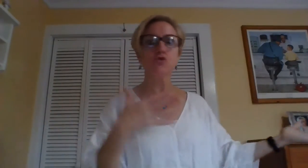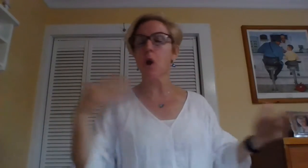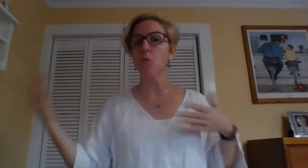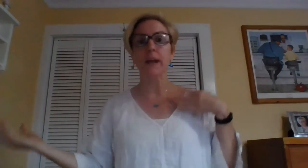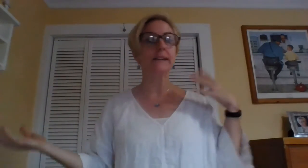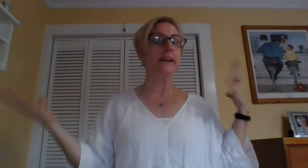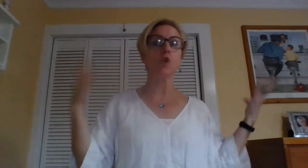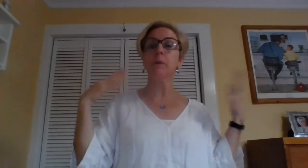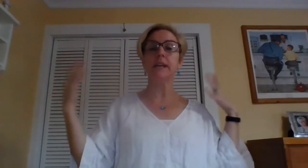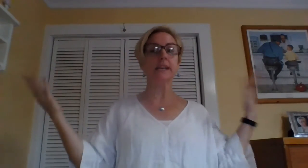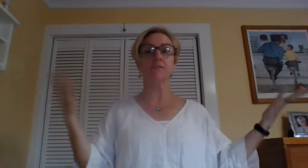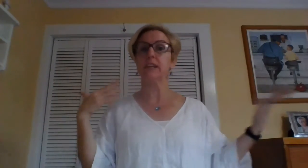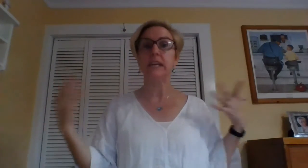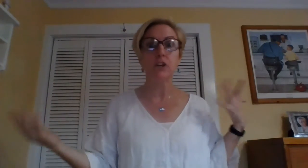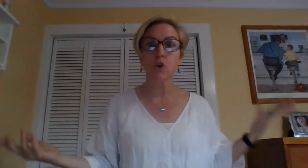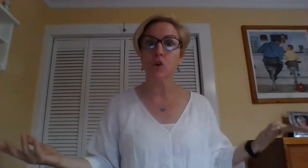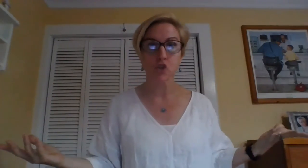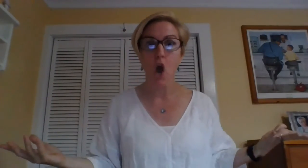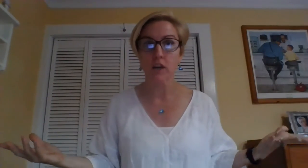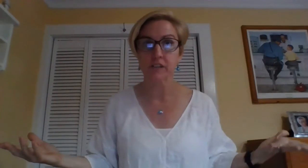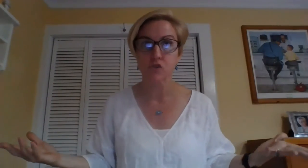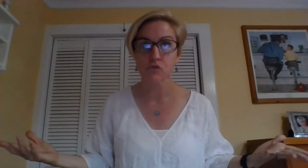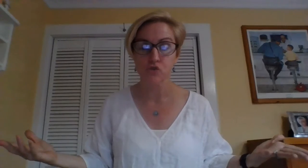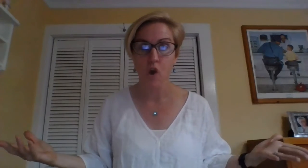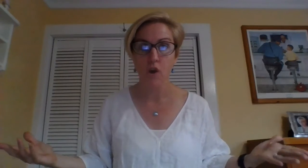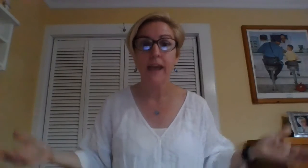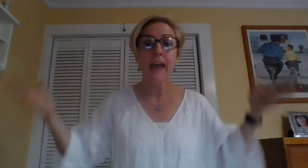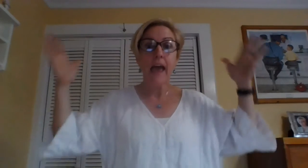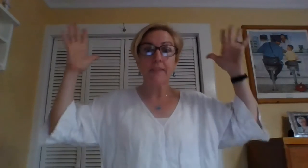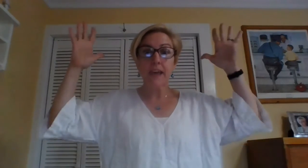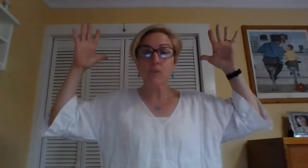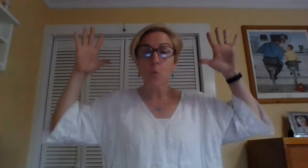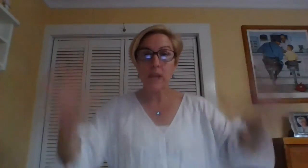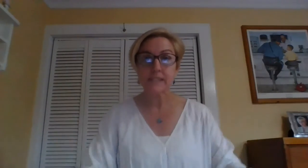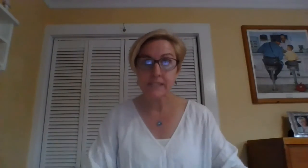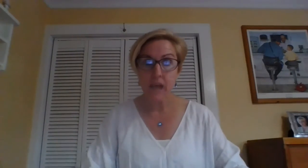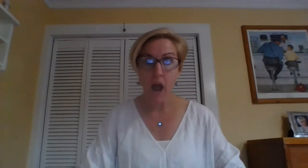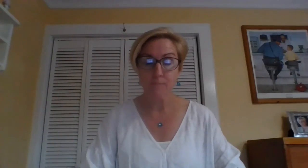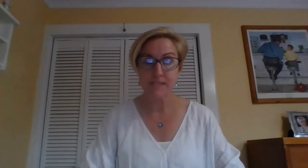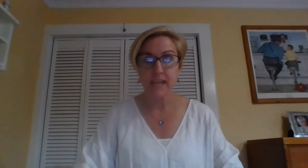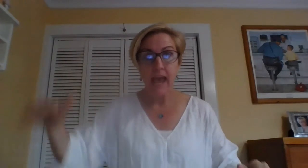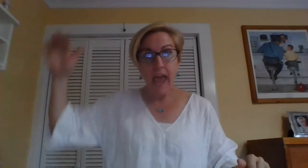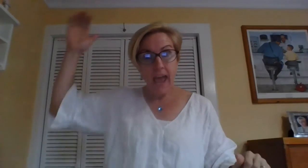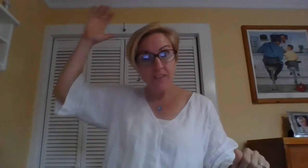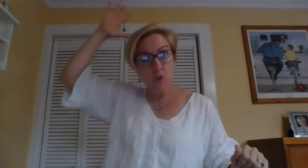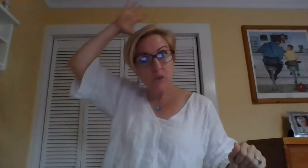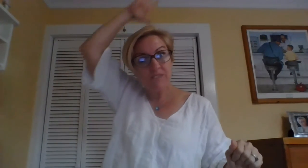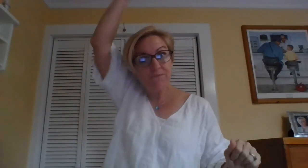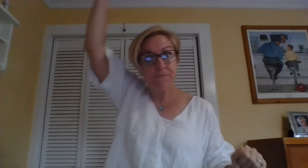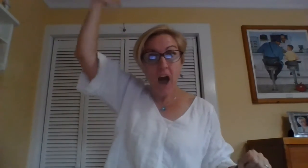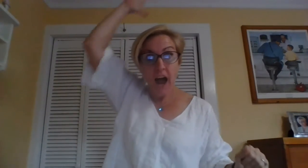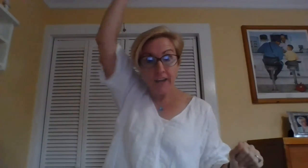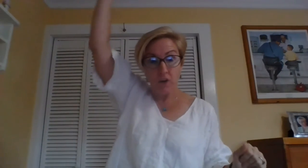strong wind. Like, nobody can even hear or talk. It's so strong. And then the wind stops and there was fire